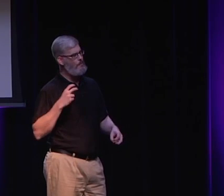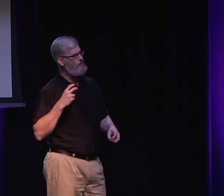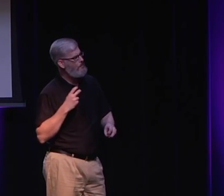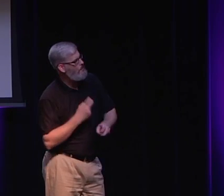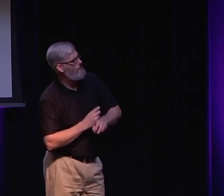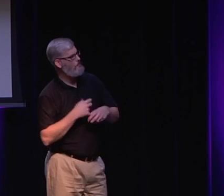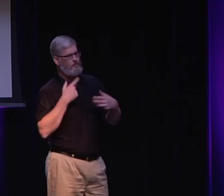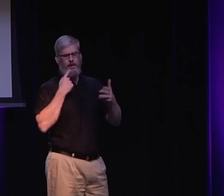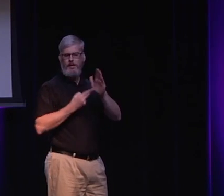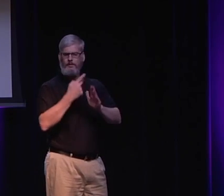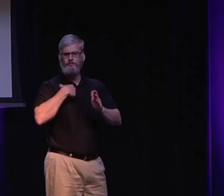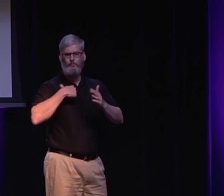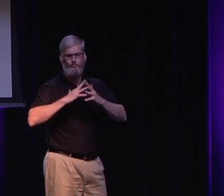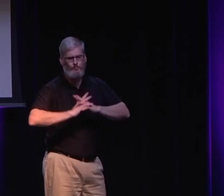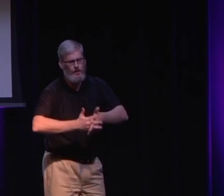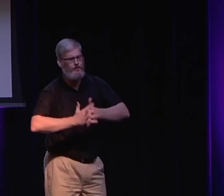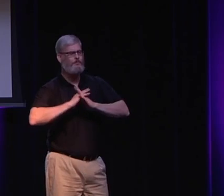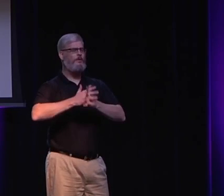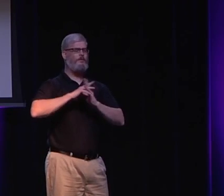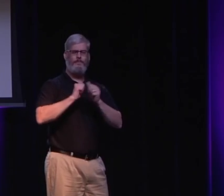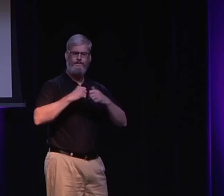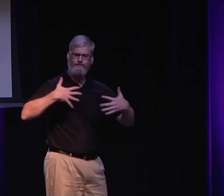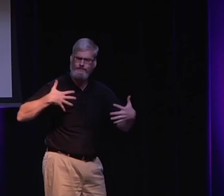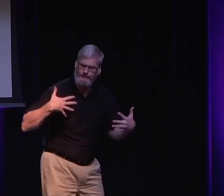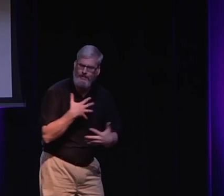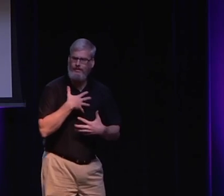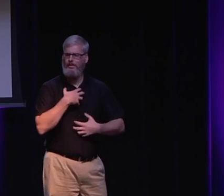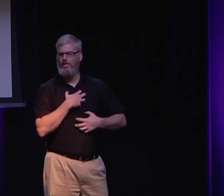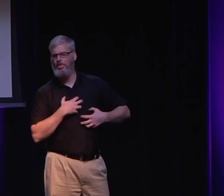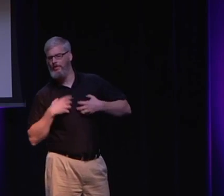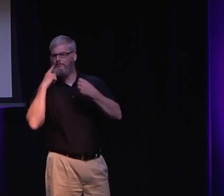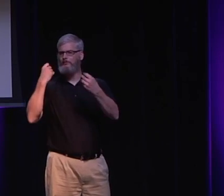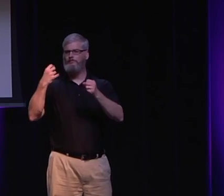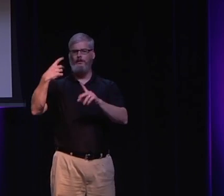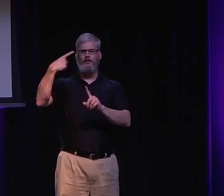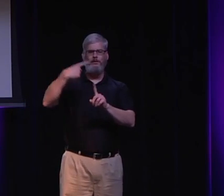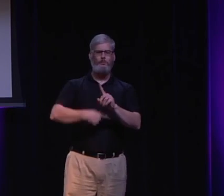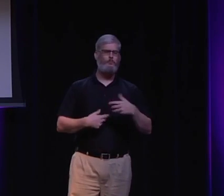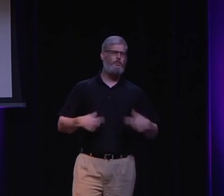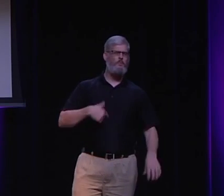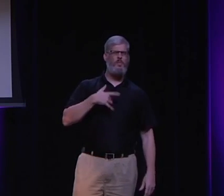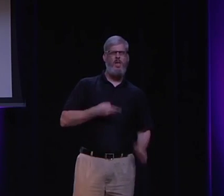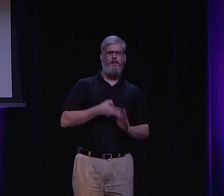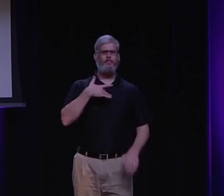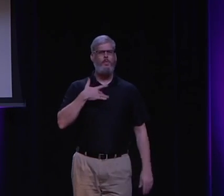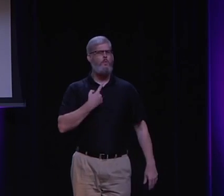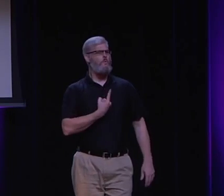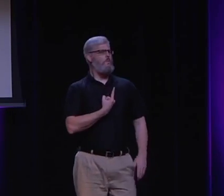to deconvert as a pastor was incredibly difficult for me. It was such